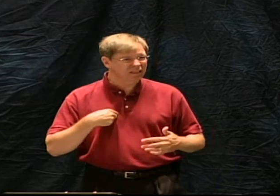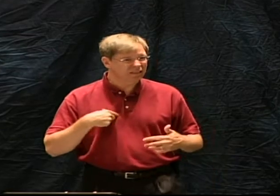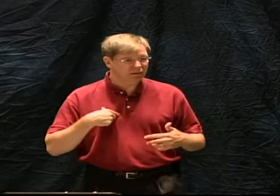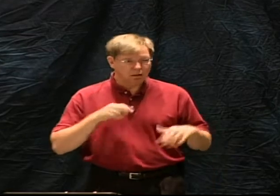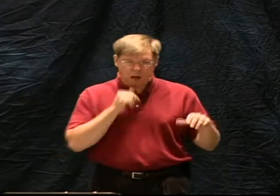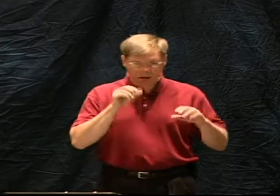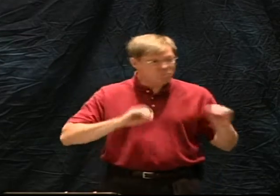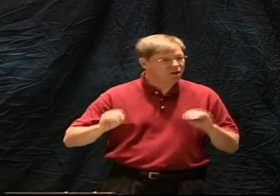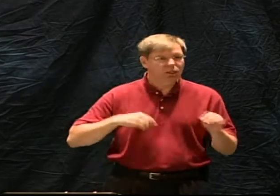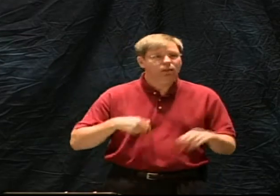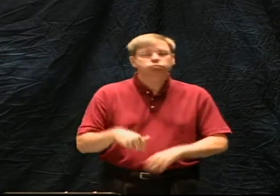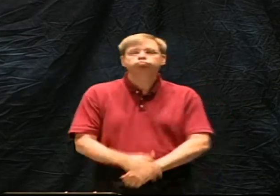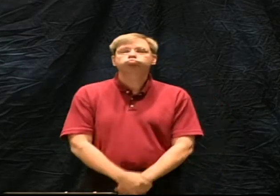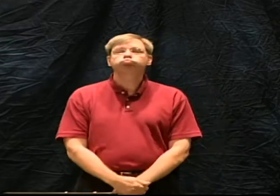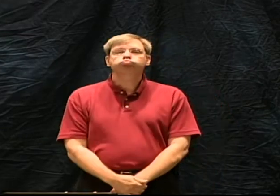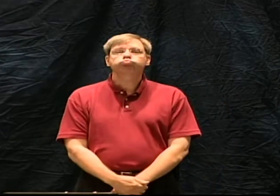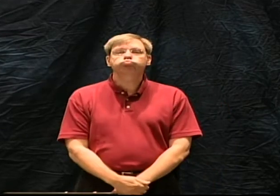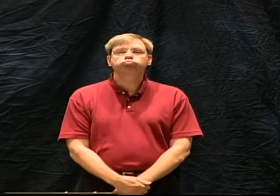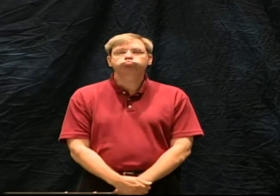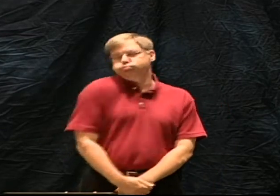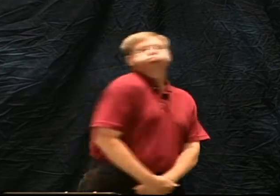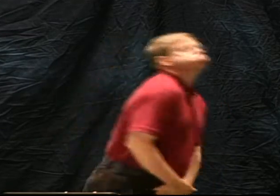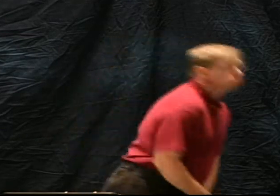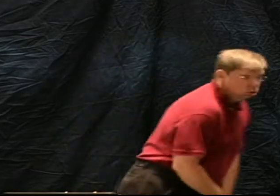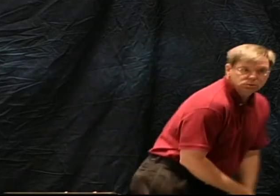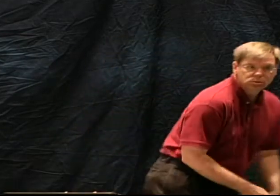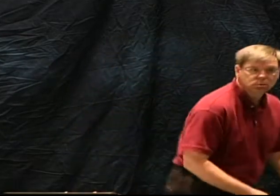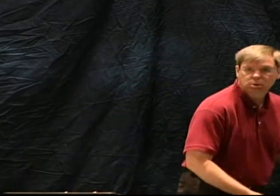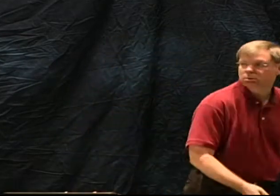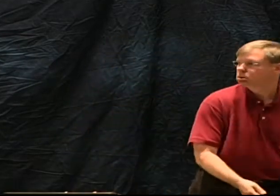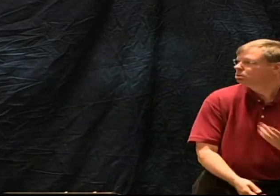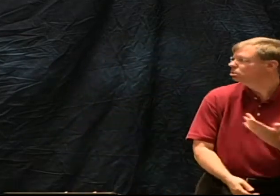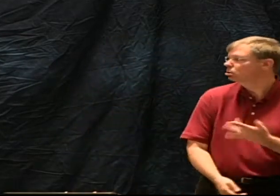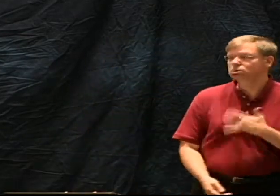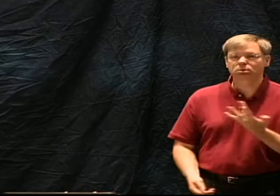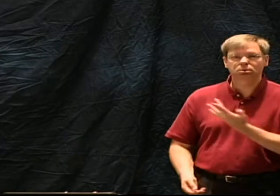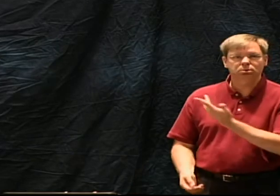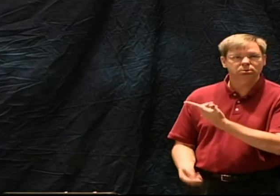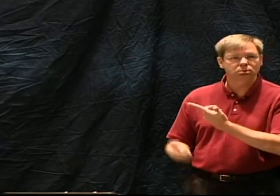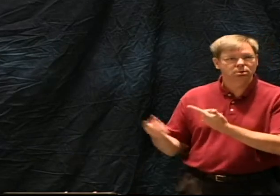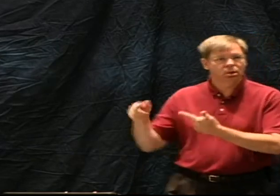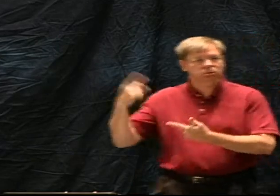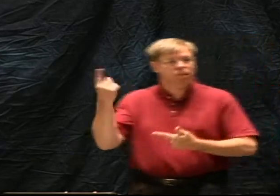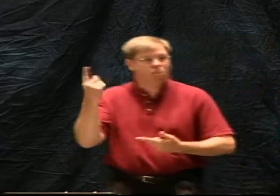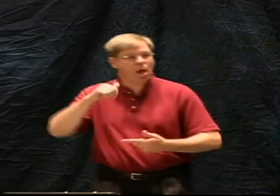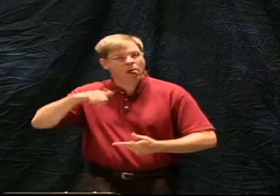pushed, it is not me who does the acting, but I am acted upon.